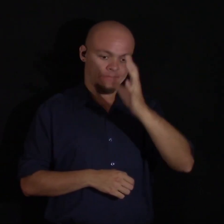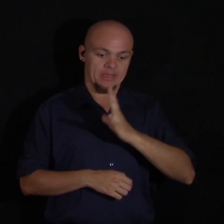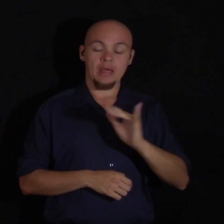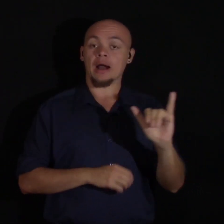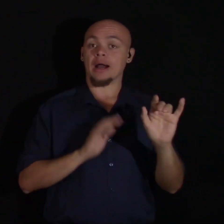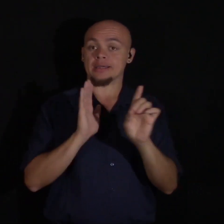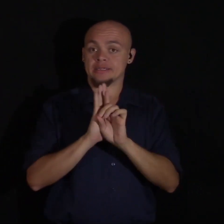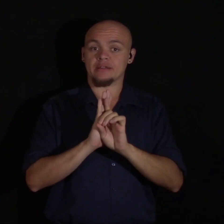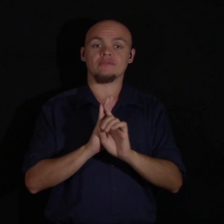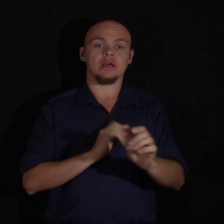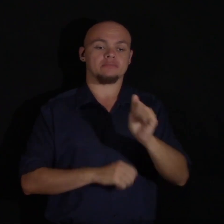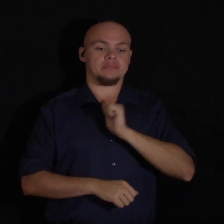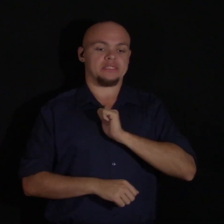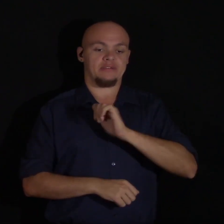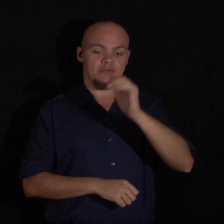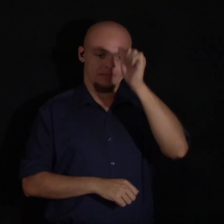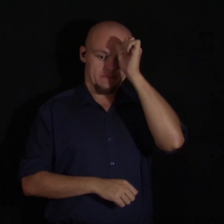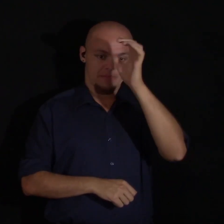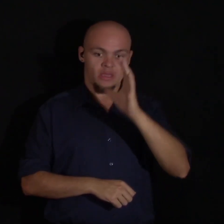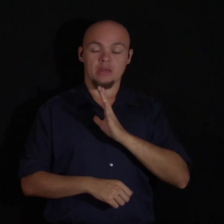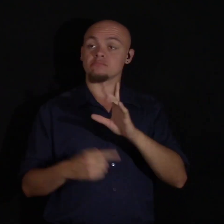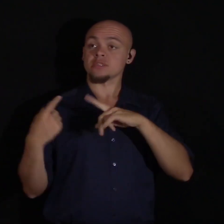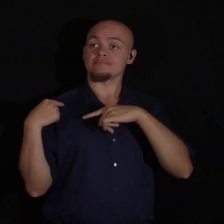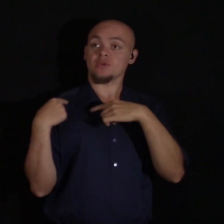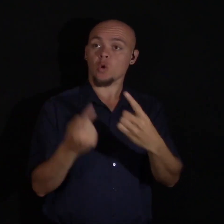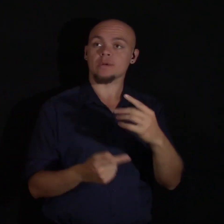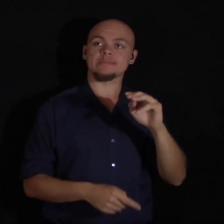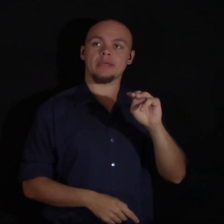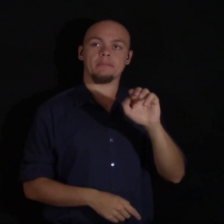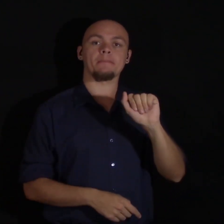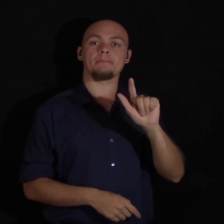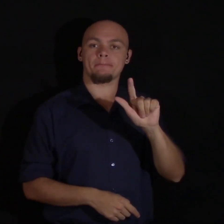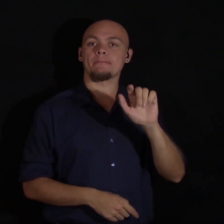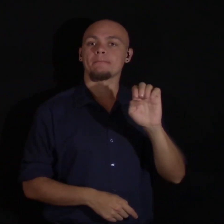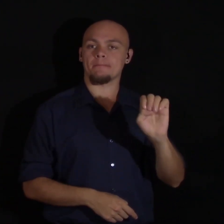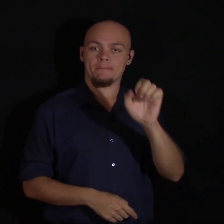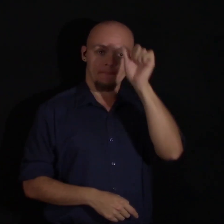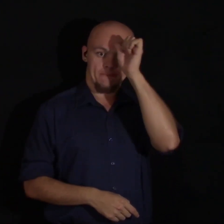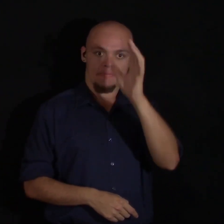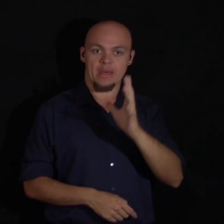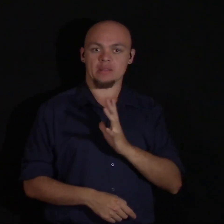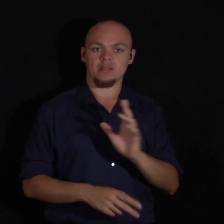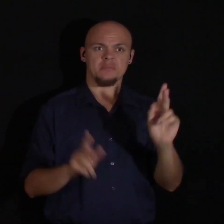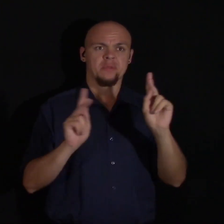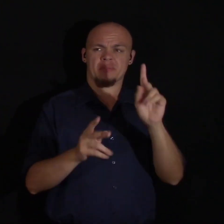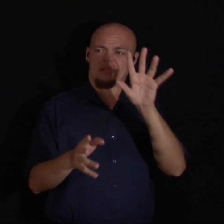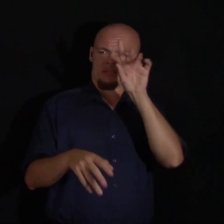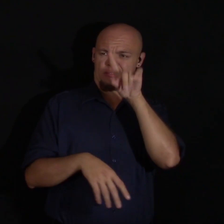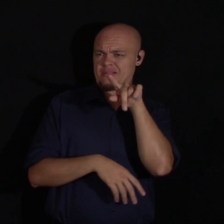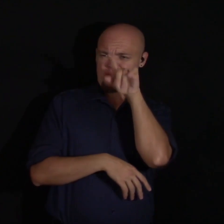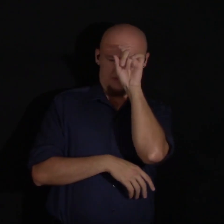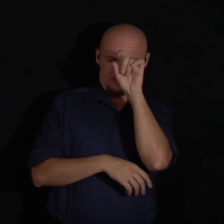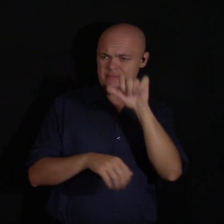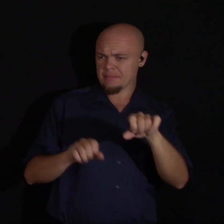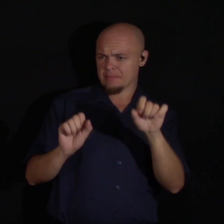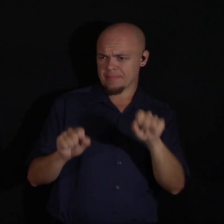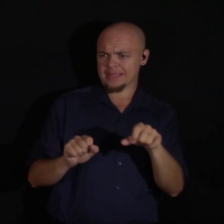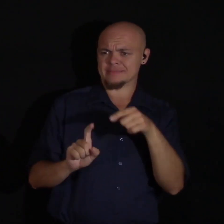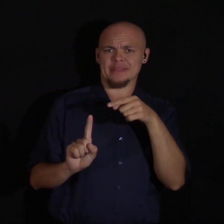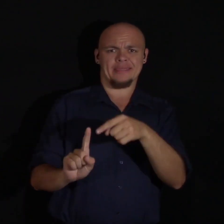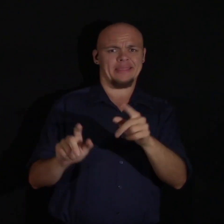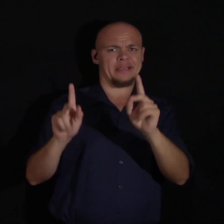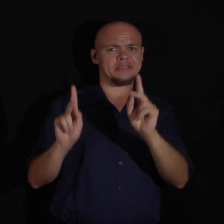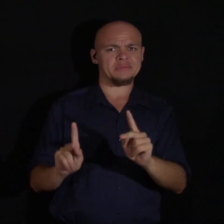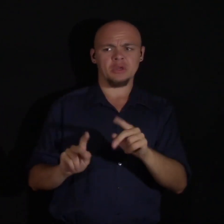entirely as male, and I've always been male. To most people, this is completely confusing. How is it possible for this